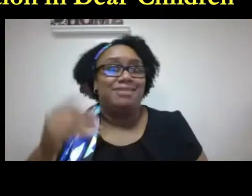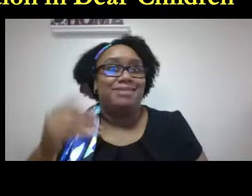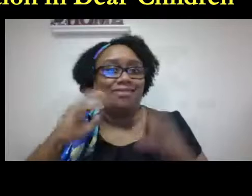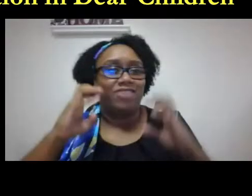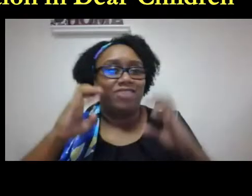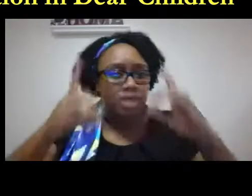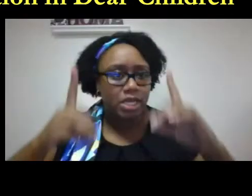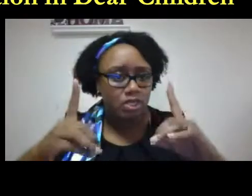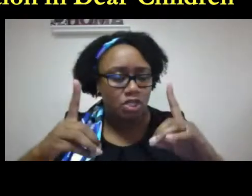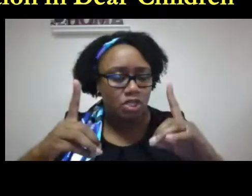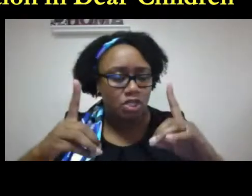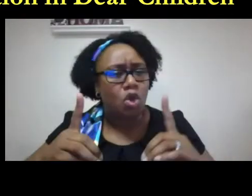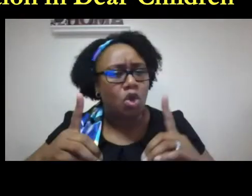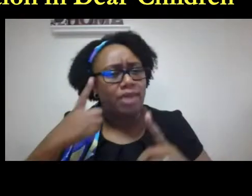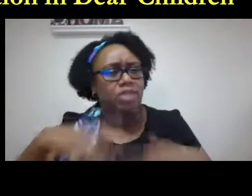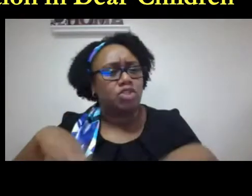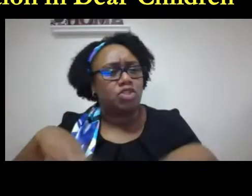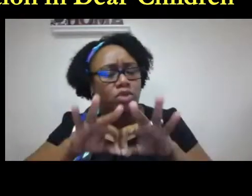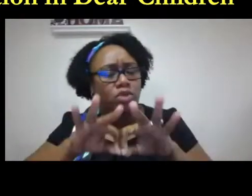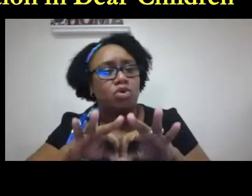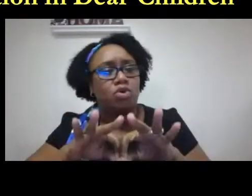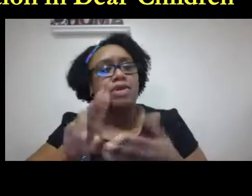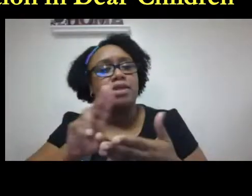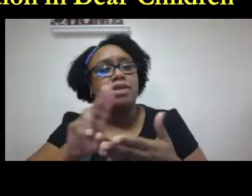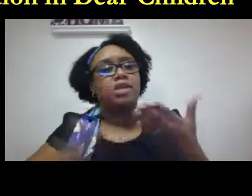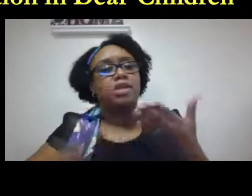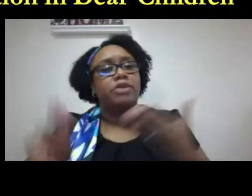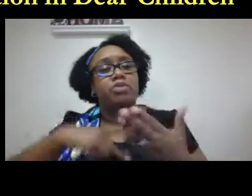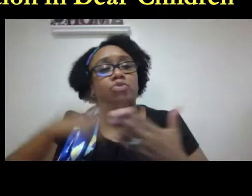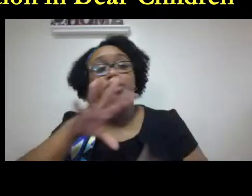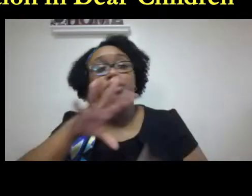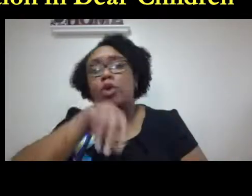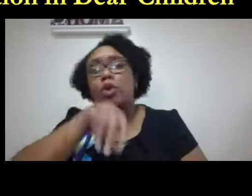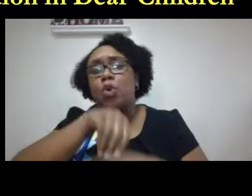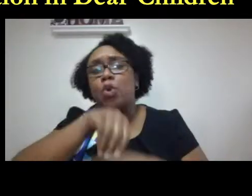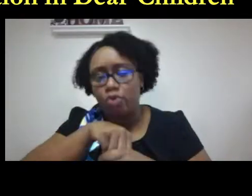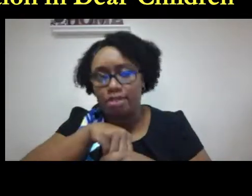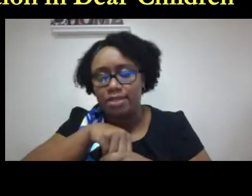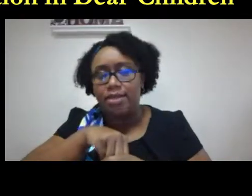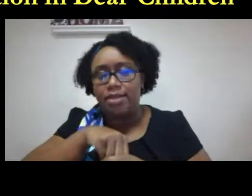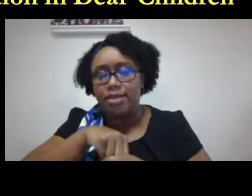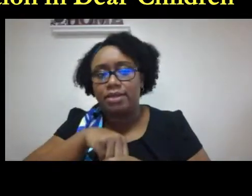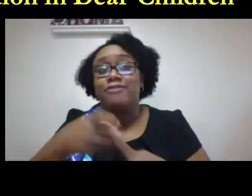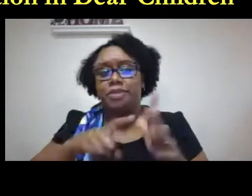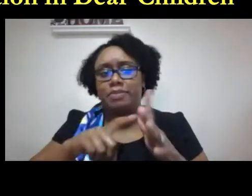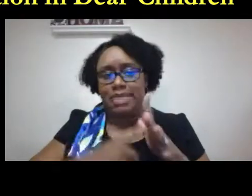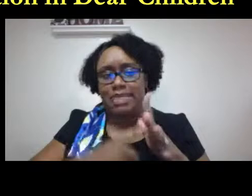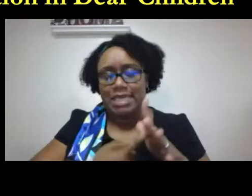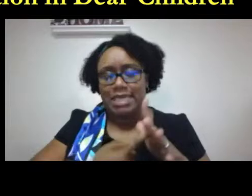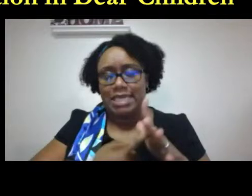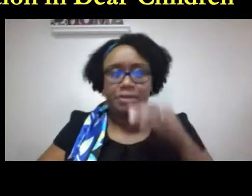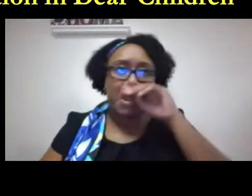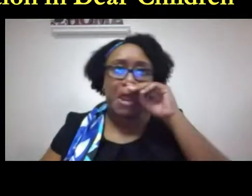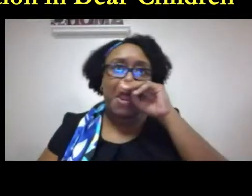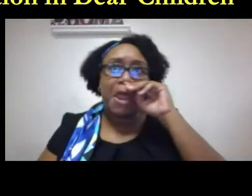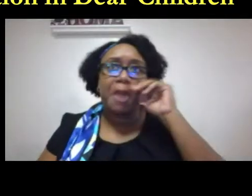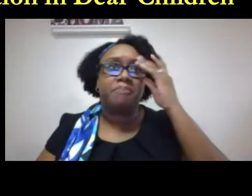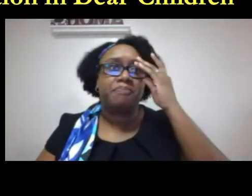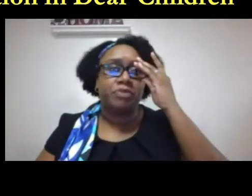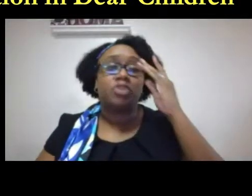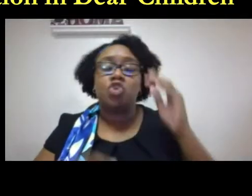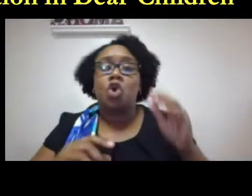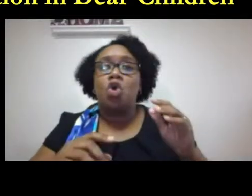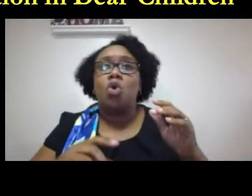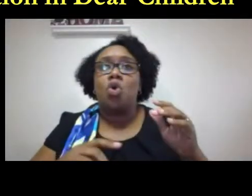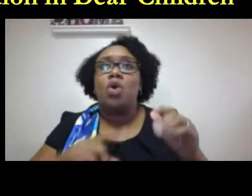they should have interactions with the deaf community with deaf education and i think